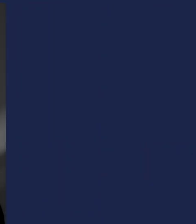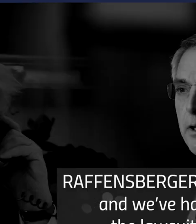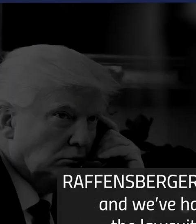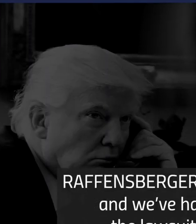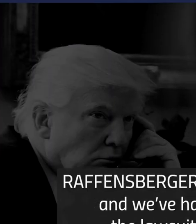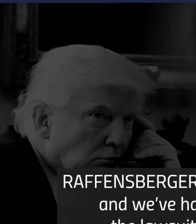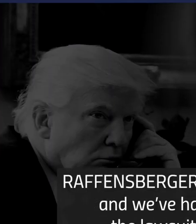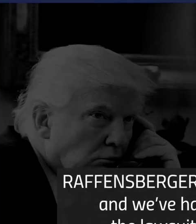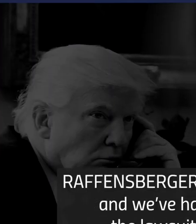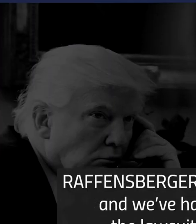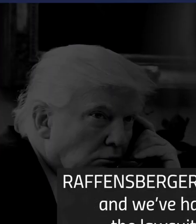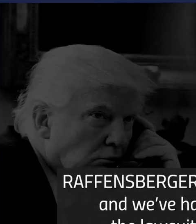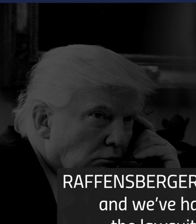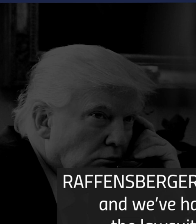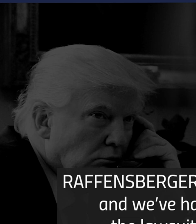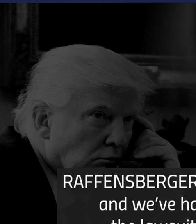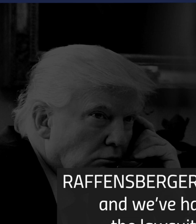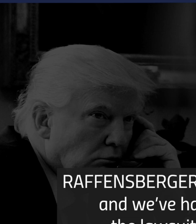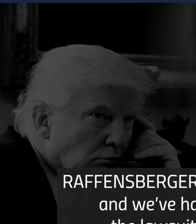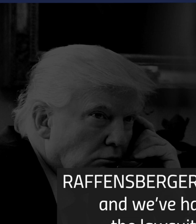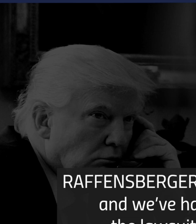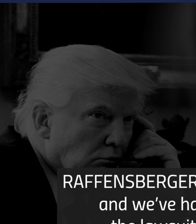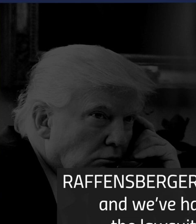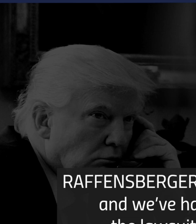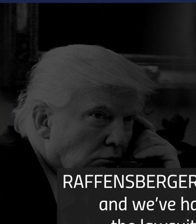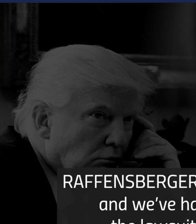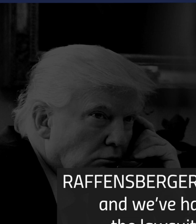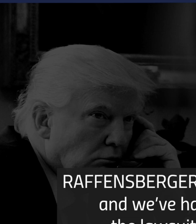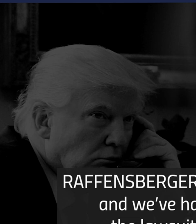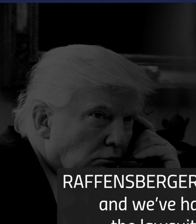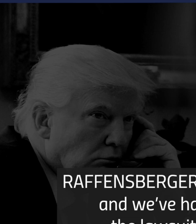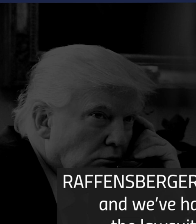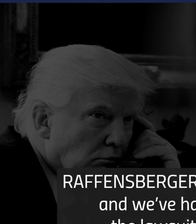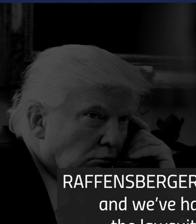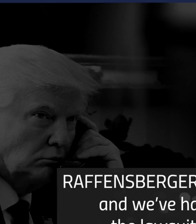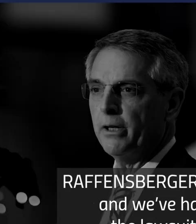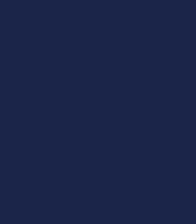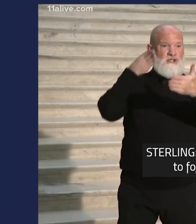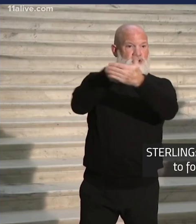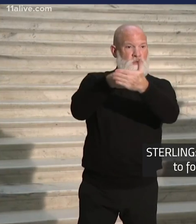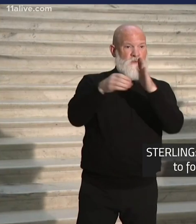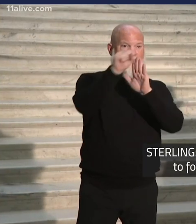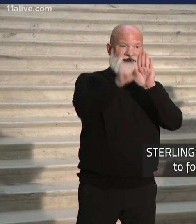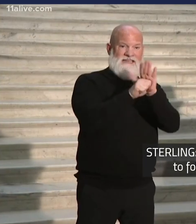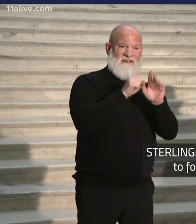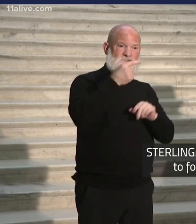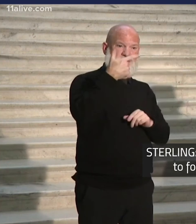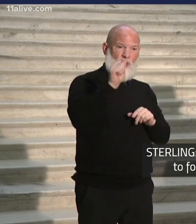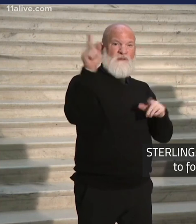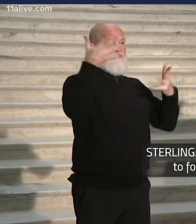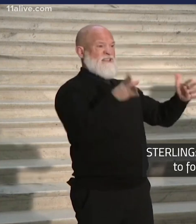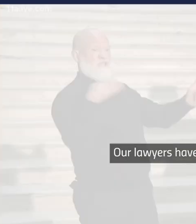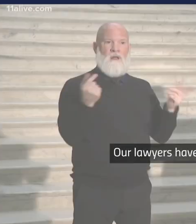state. We've had several lawsuits and we've had to respond in court to the lawsuits and the contentions. There are rules of evidence to